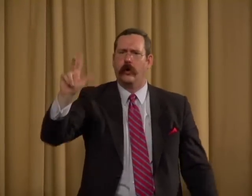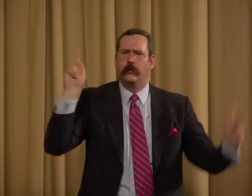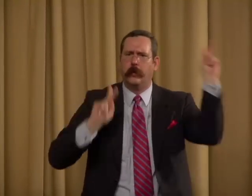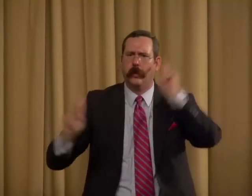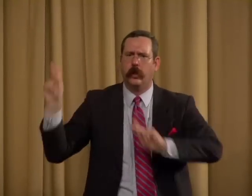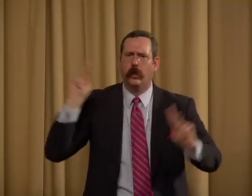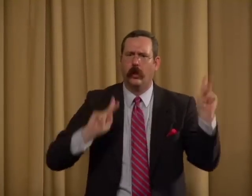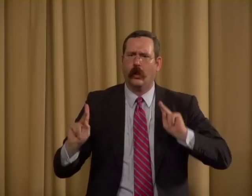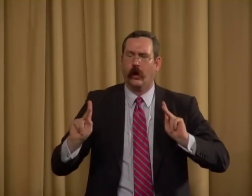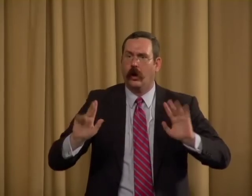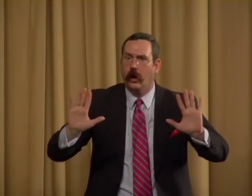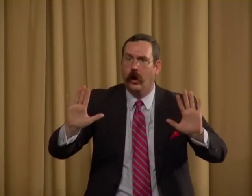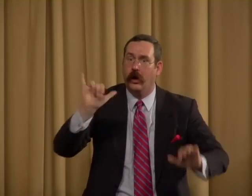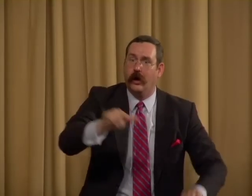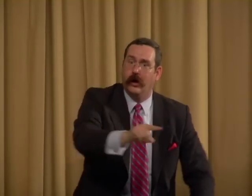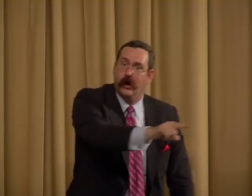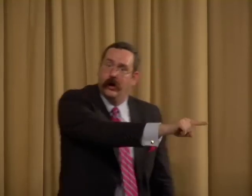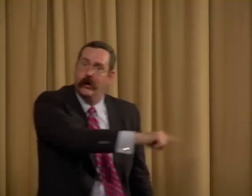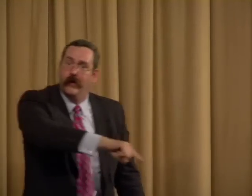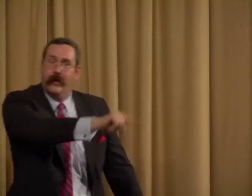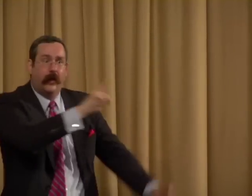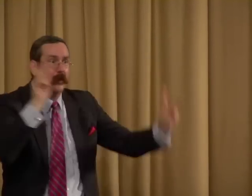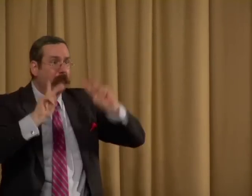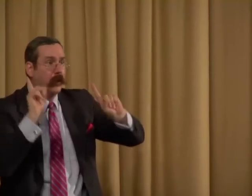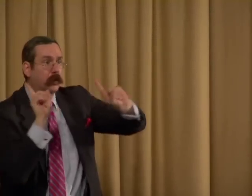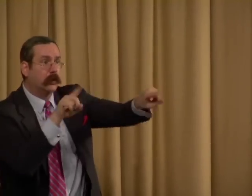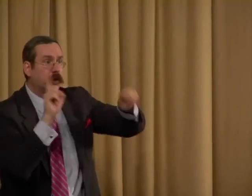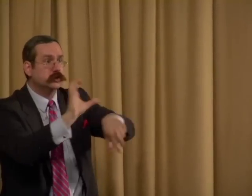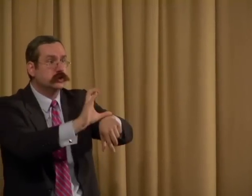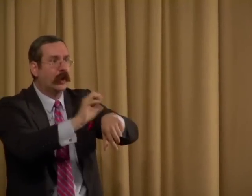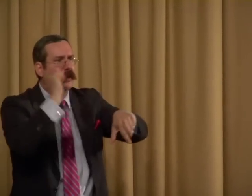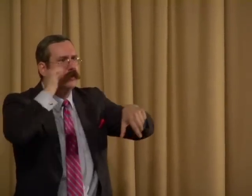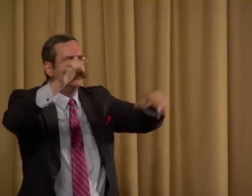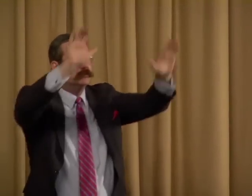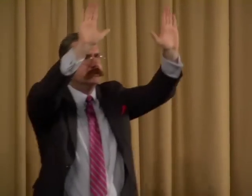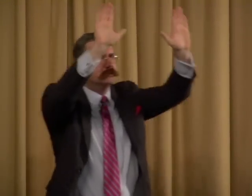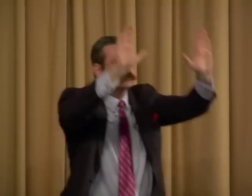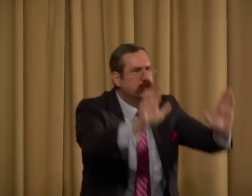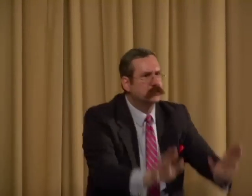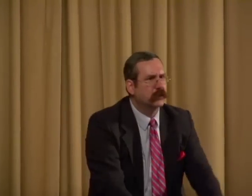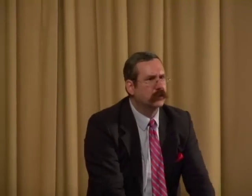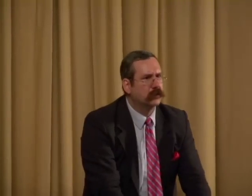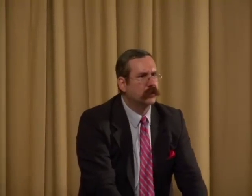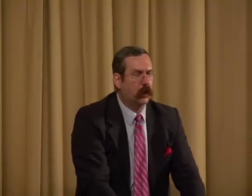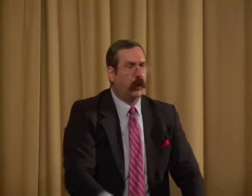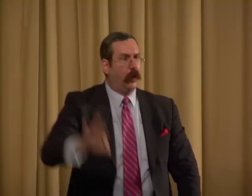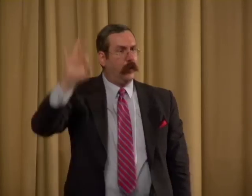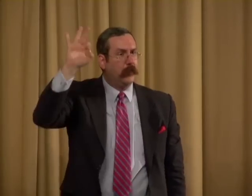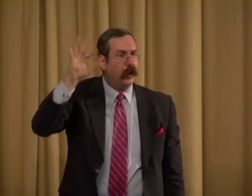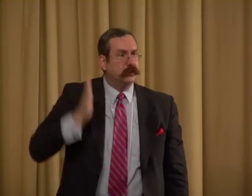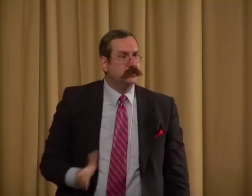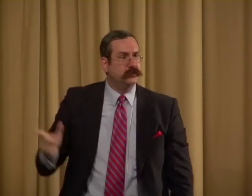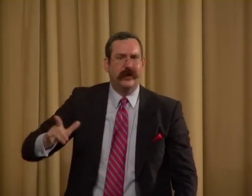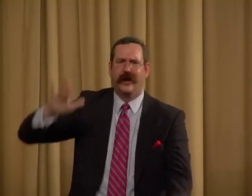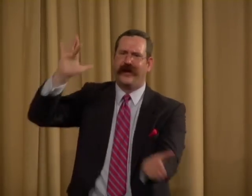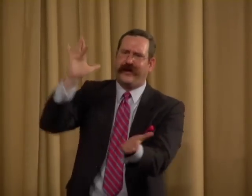almost 300 people. Those people who attend church go to church every